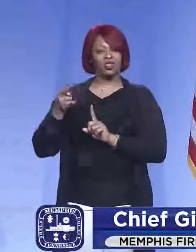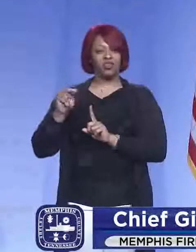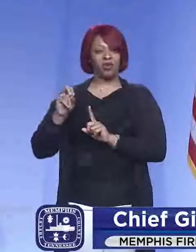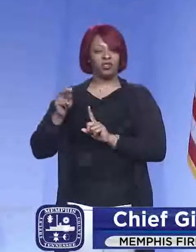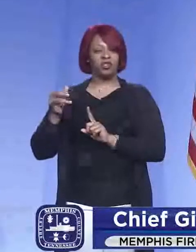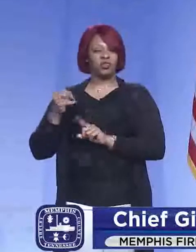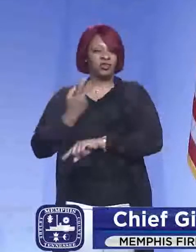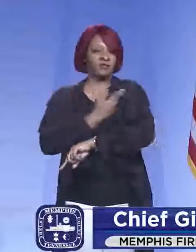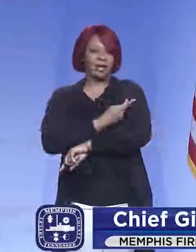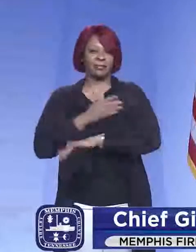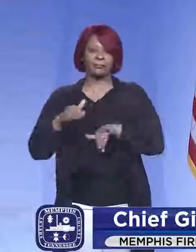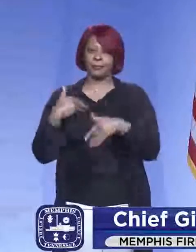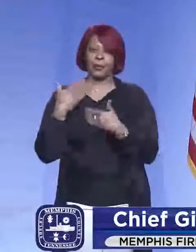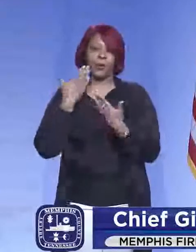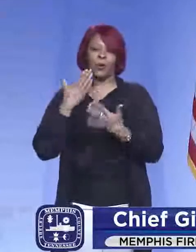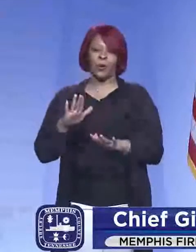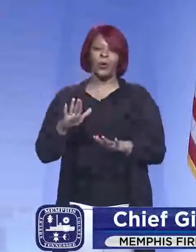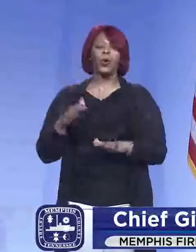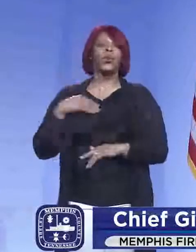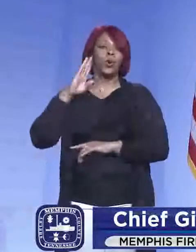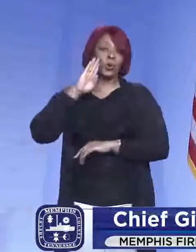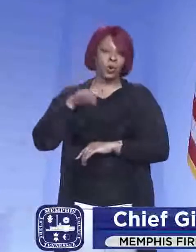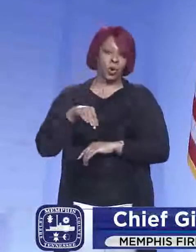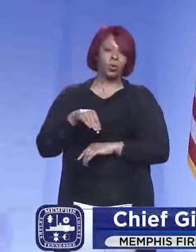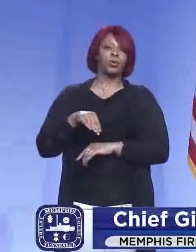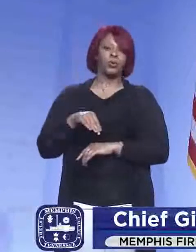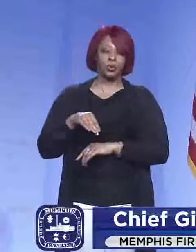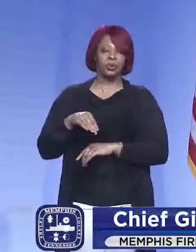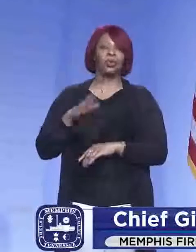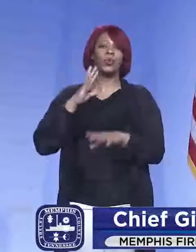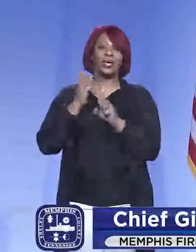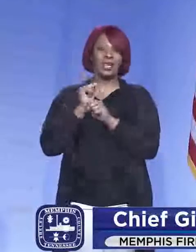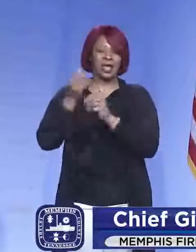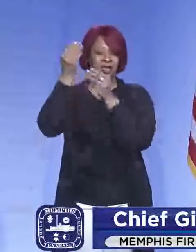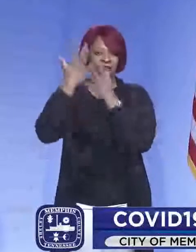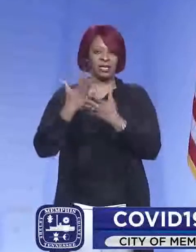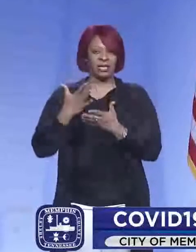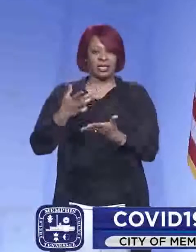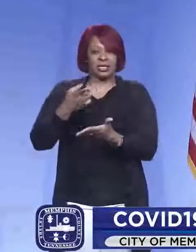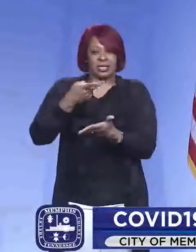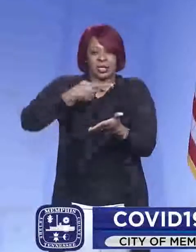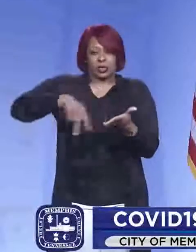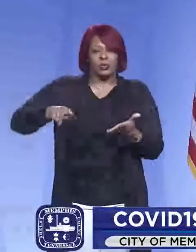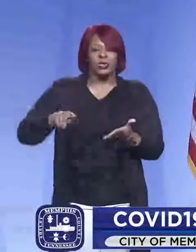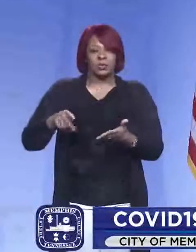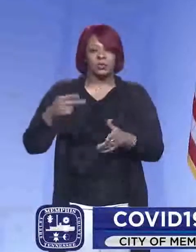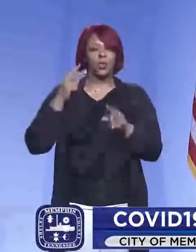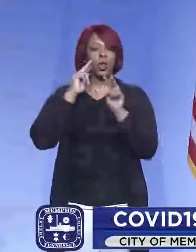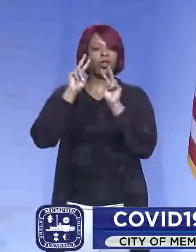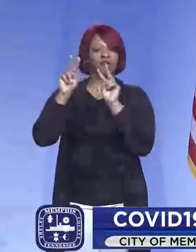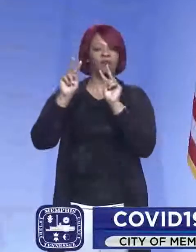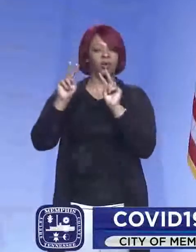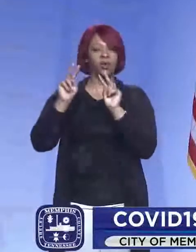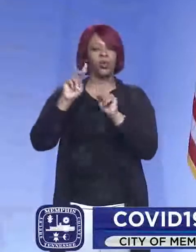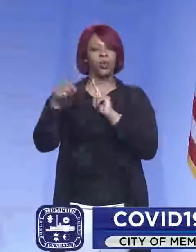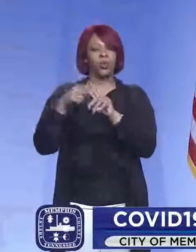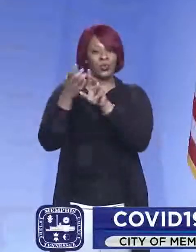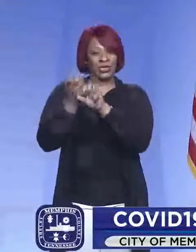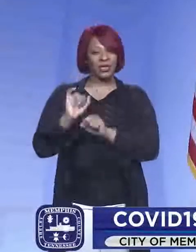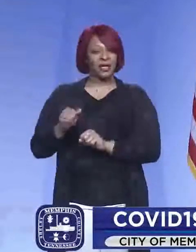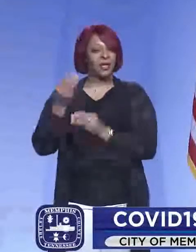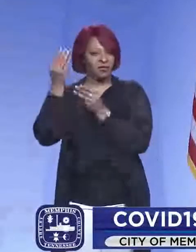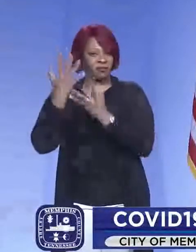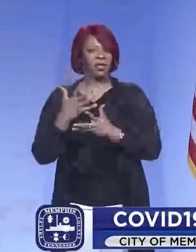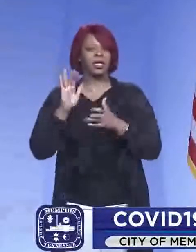and Johnson. So, uh, we do know that we won't get any for within the next two weeks. And so we, uh, look forward to once we receive that